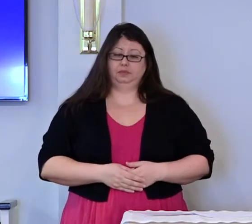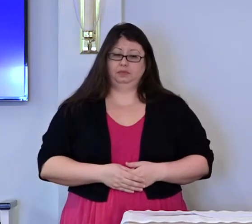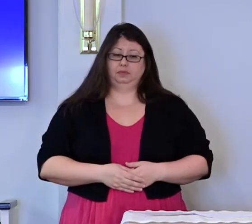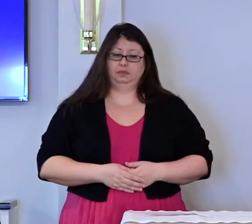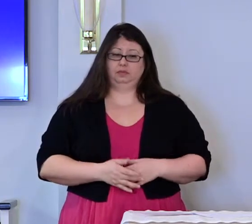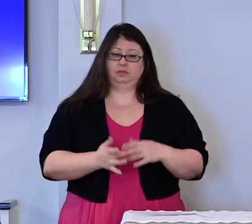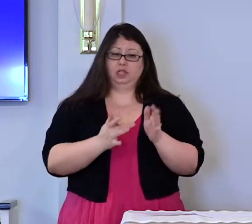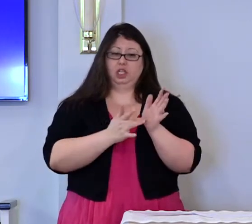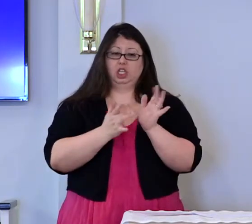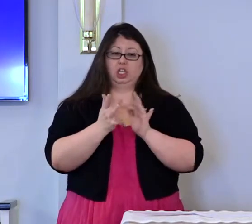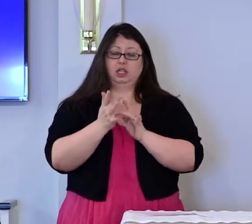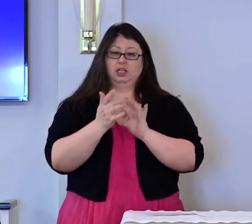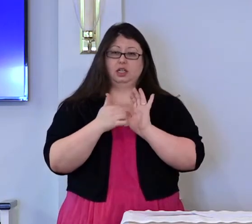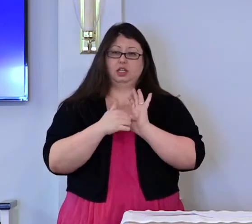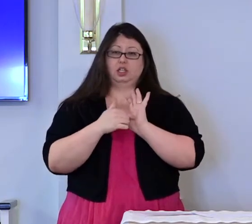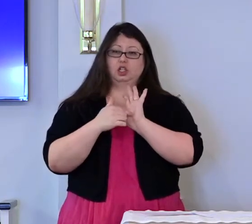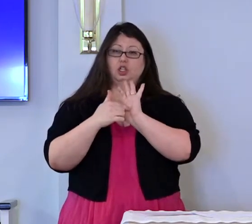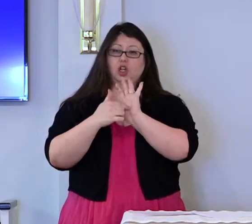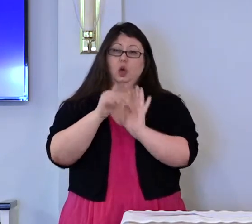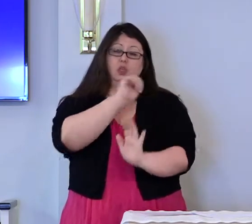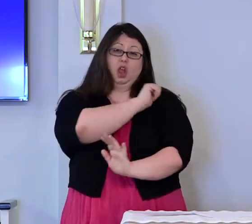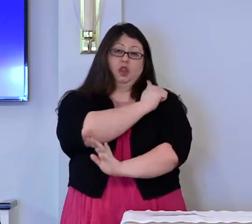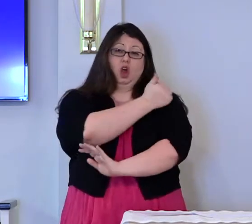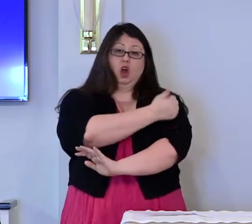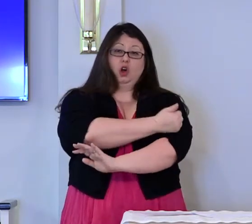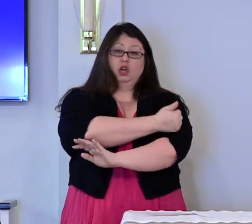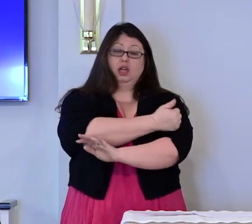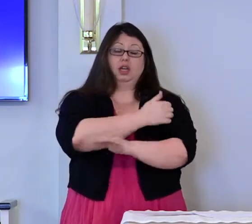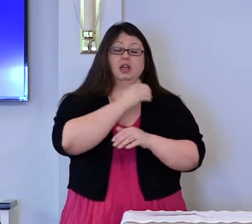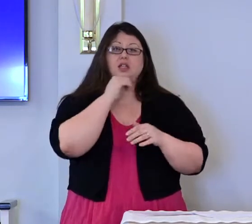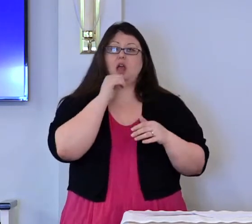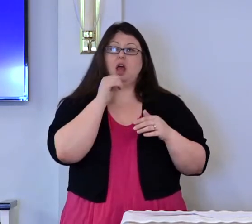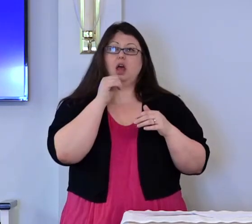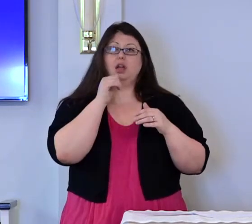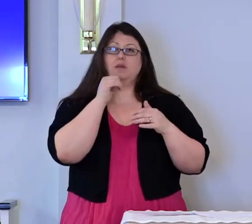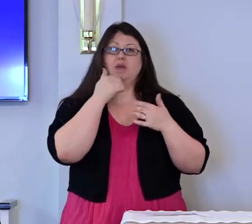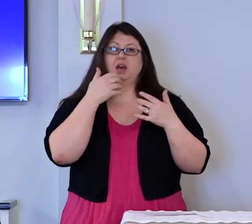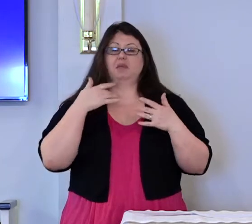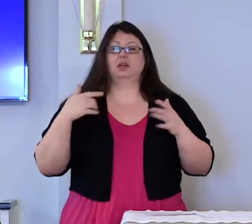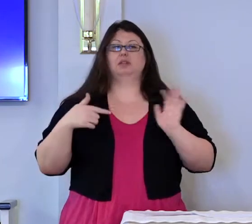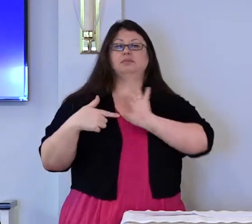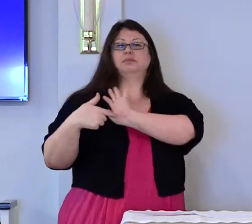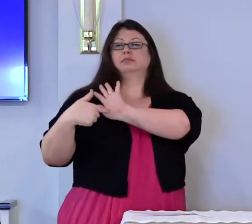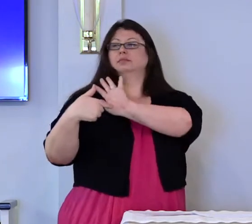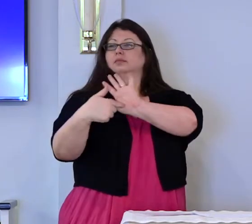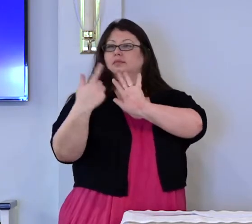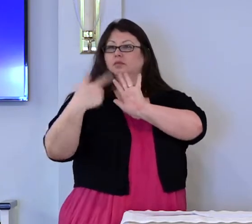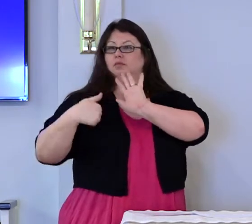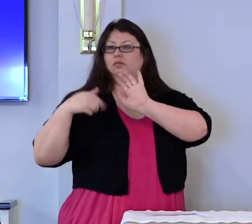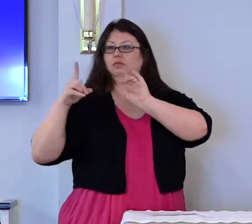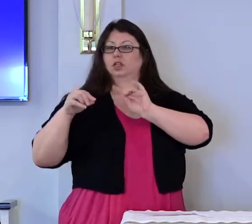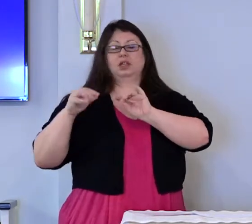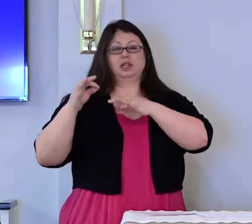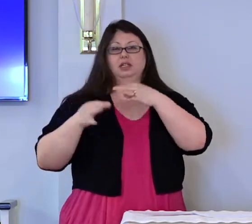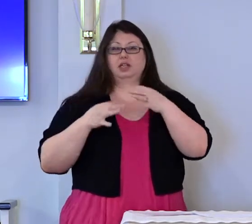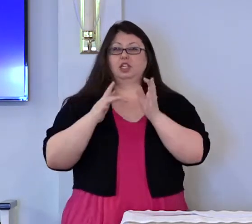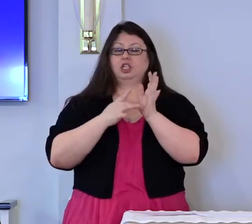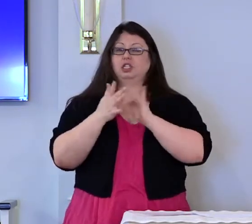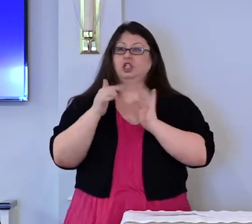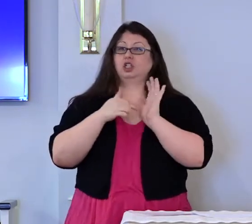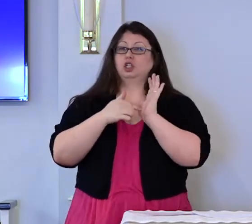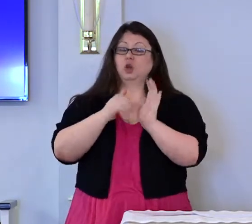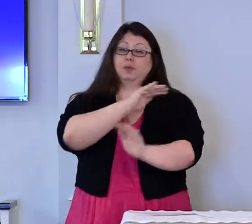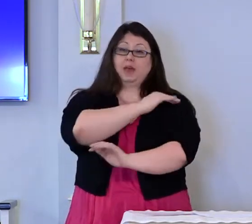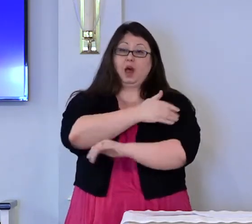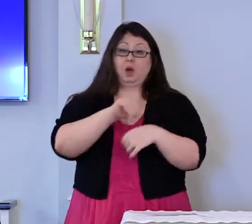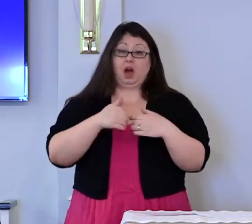Jesus shows his authority not by lording it over others, but by using his